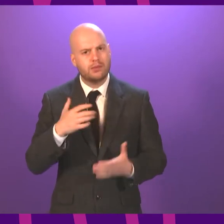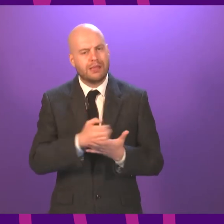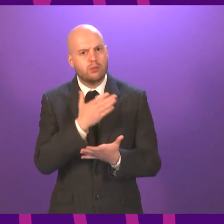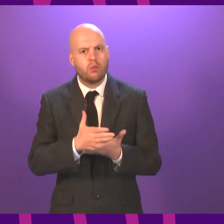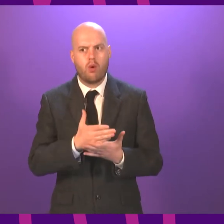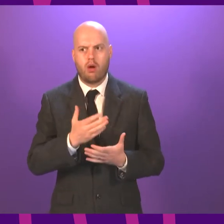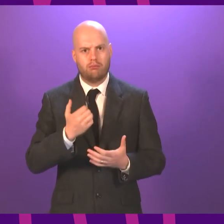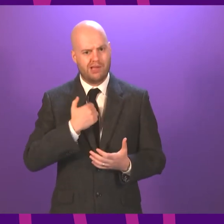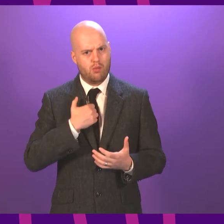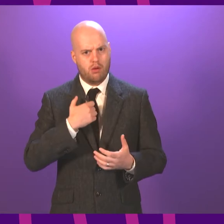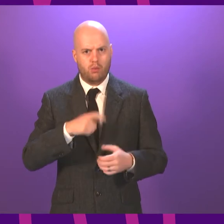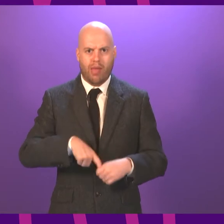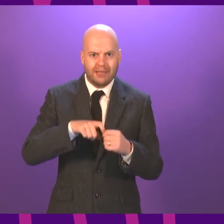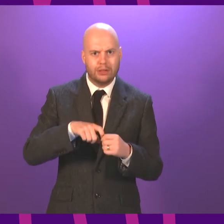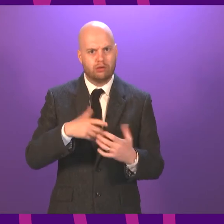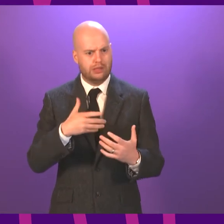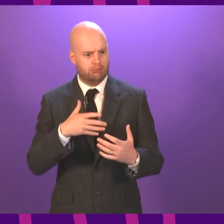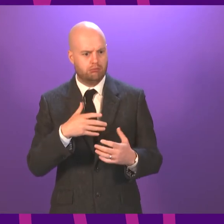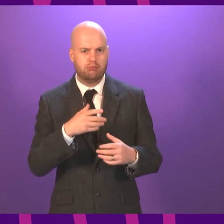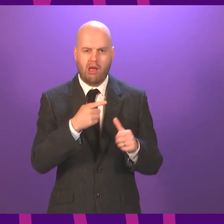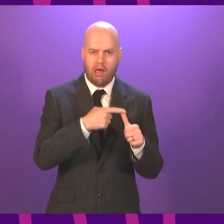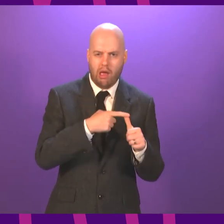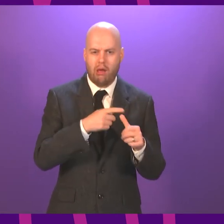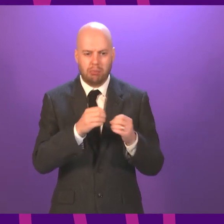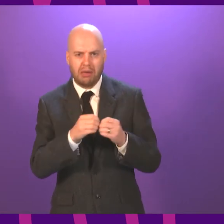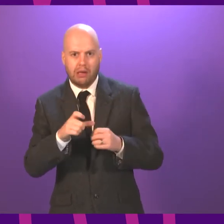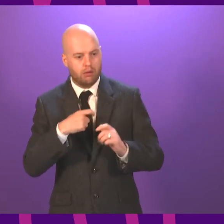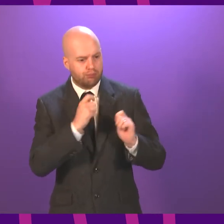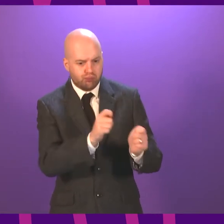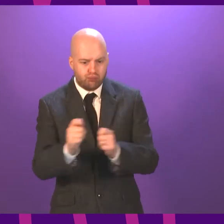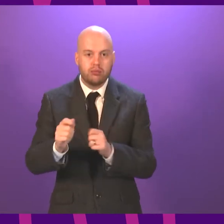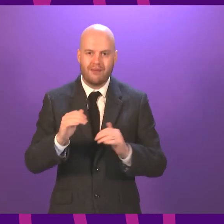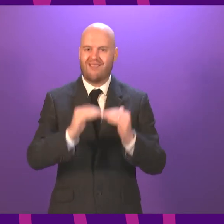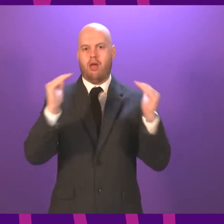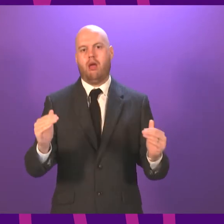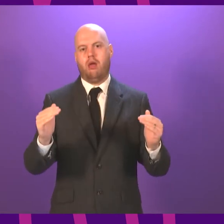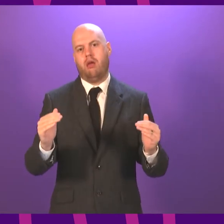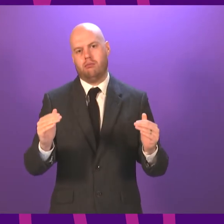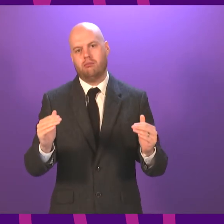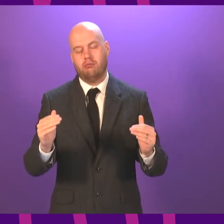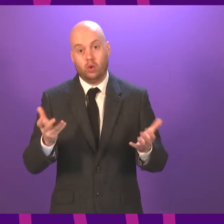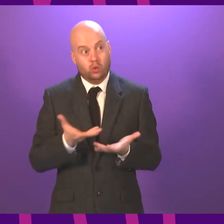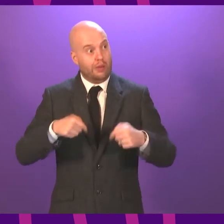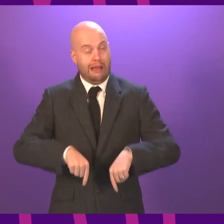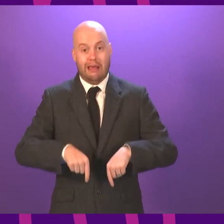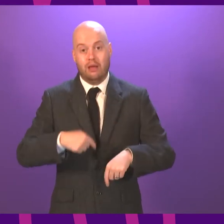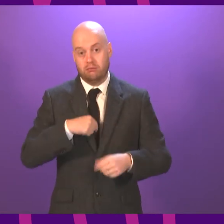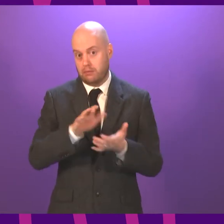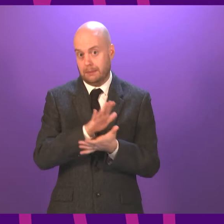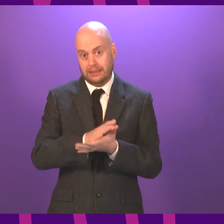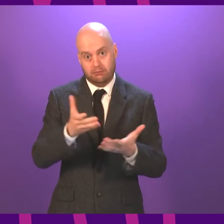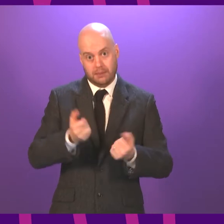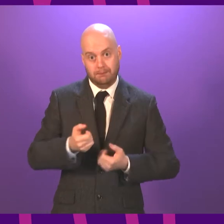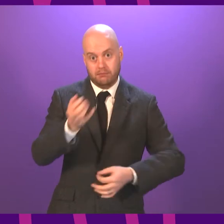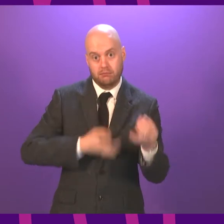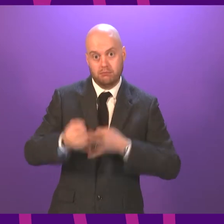very difficult circumstances. I will try, if there are further questions on this today, to answer all of the questions as clearly as